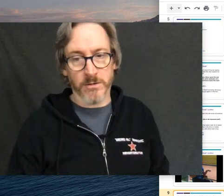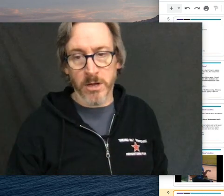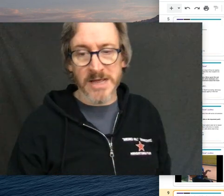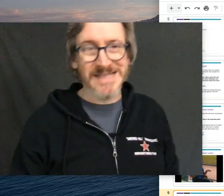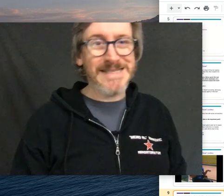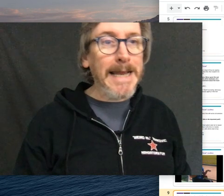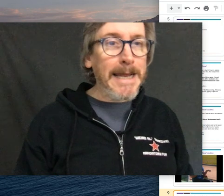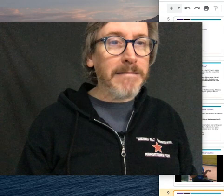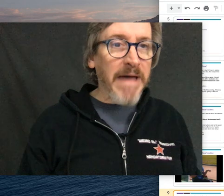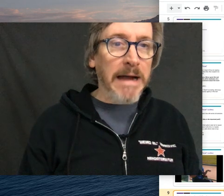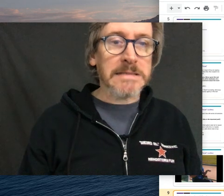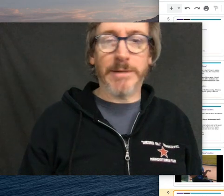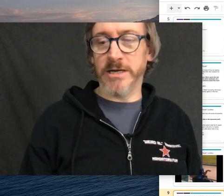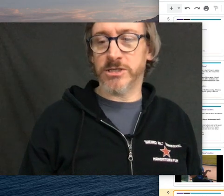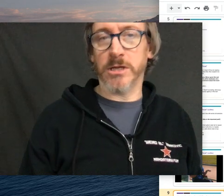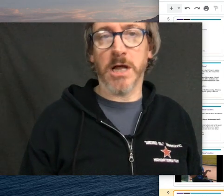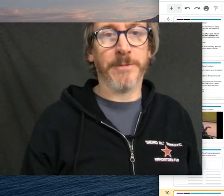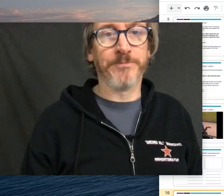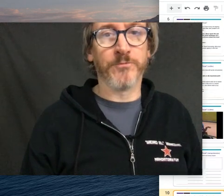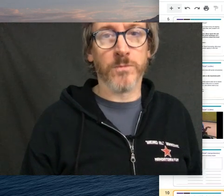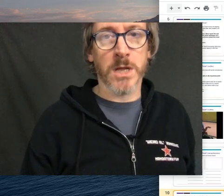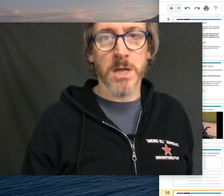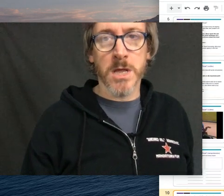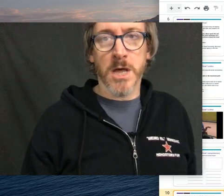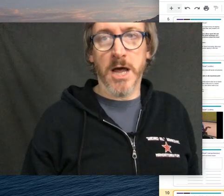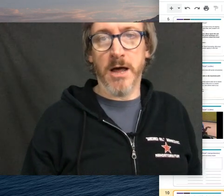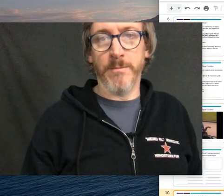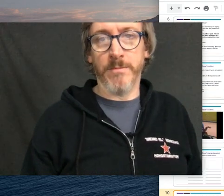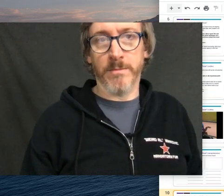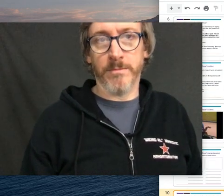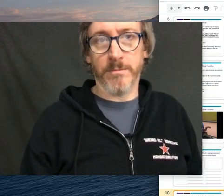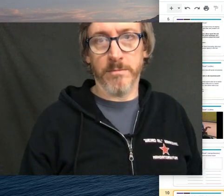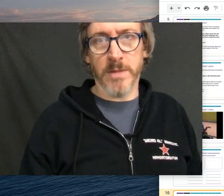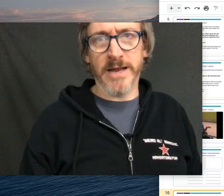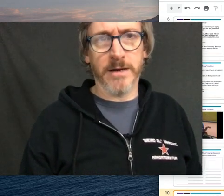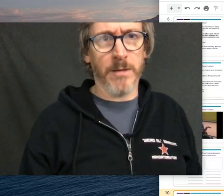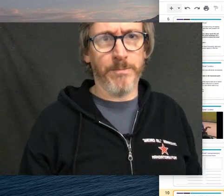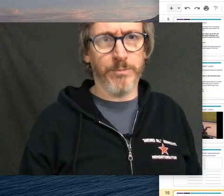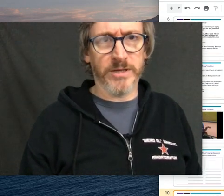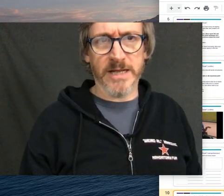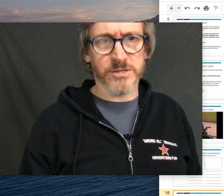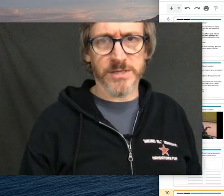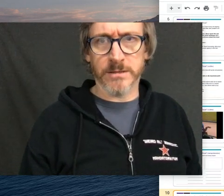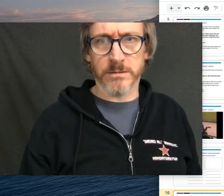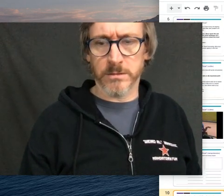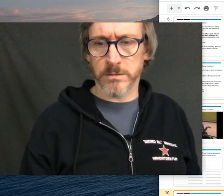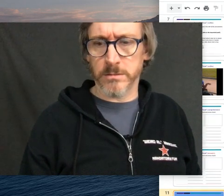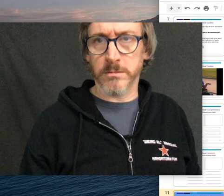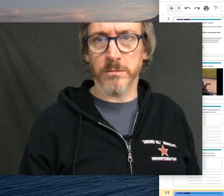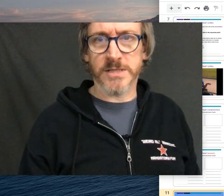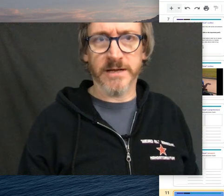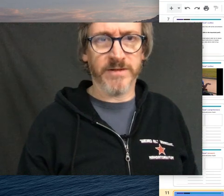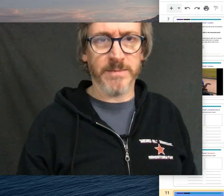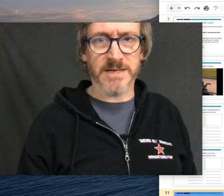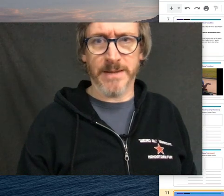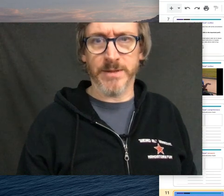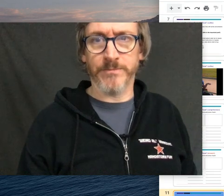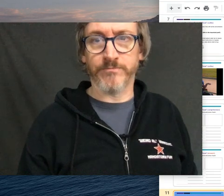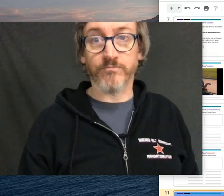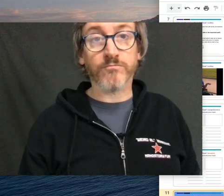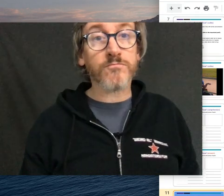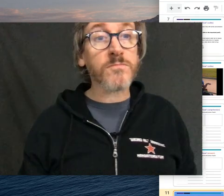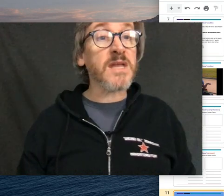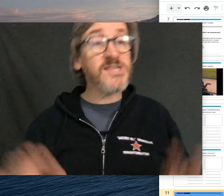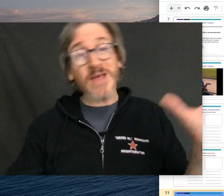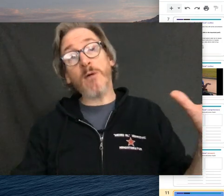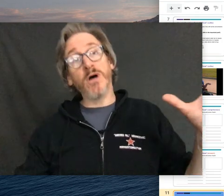any salient facts about each clock. Um, and I'll put the answers in once I have time to type them.